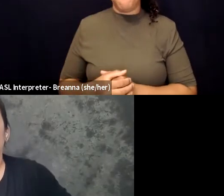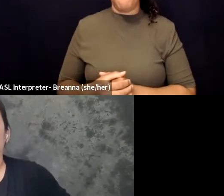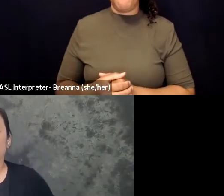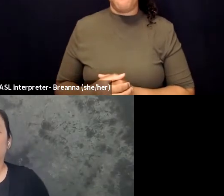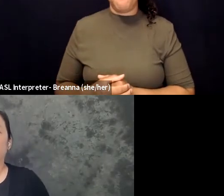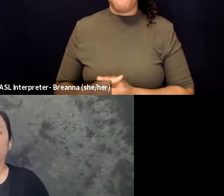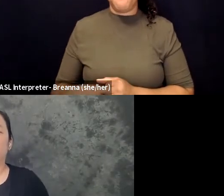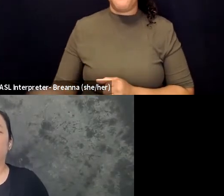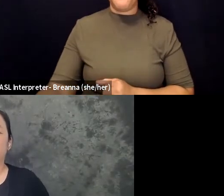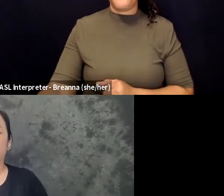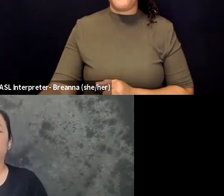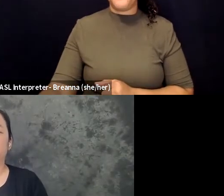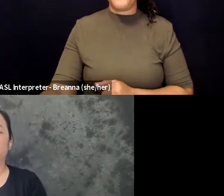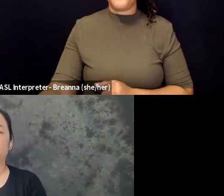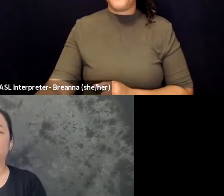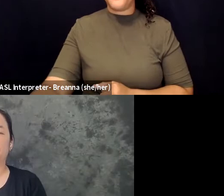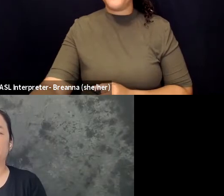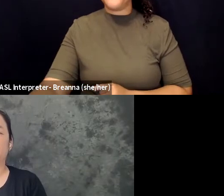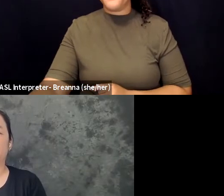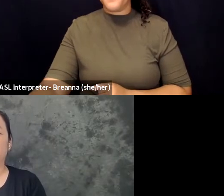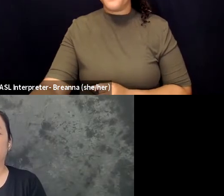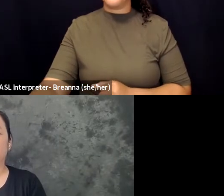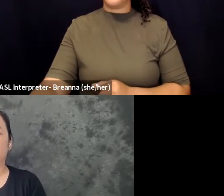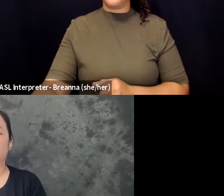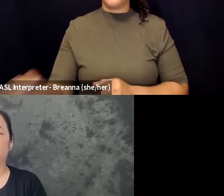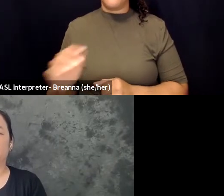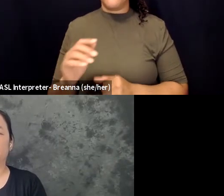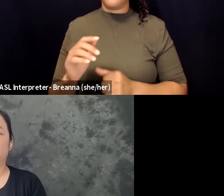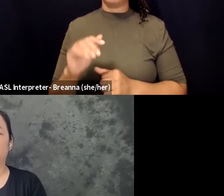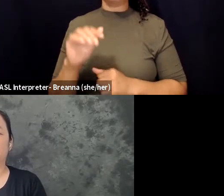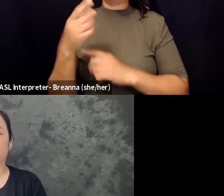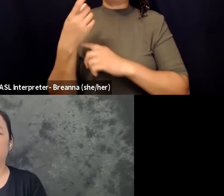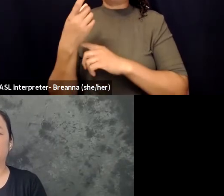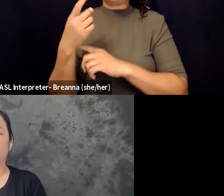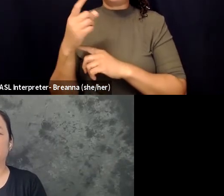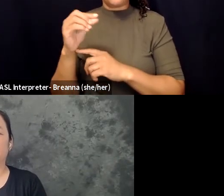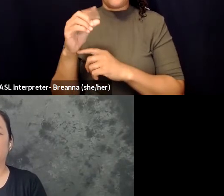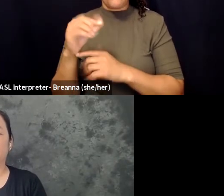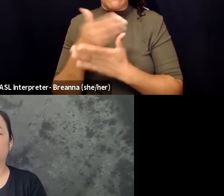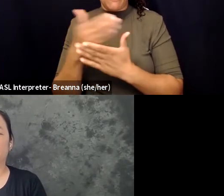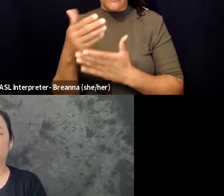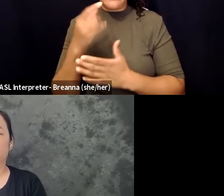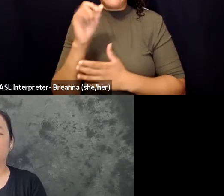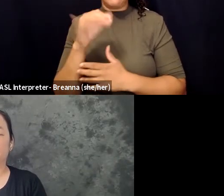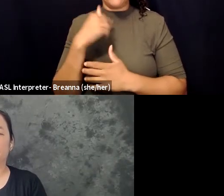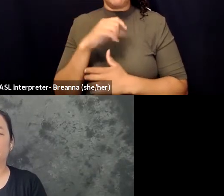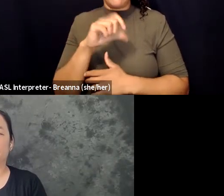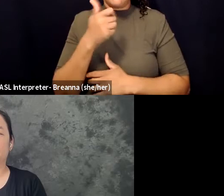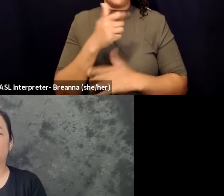and then another thing to consider too is if there's other motivations and just kind of being honest with yourself of am